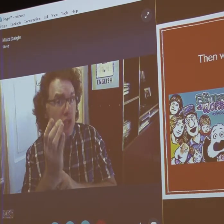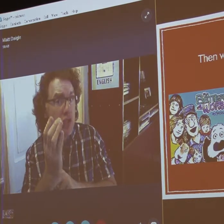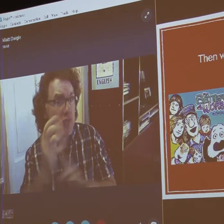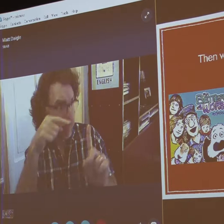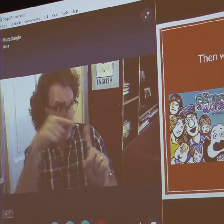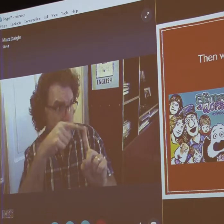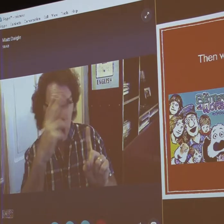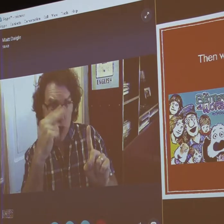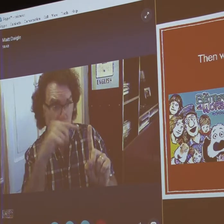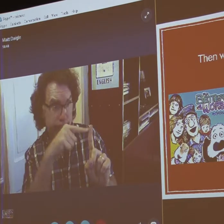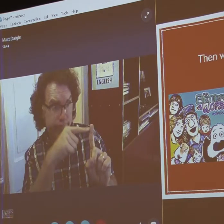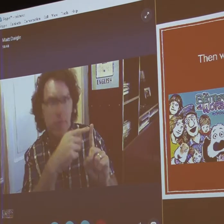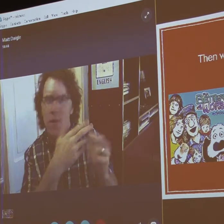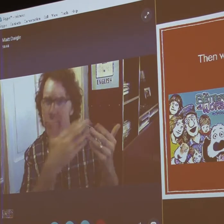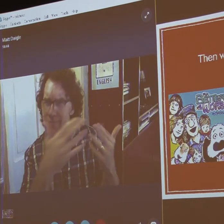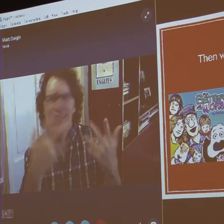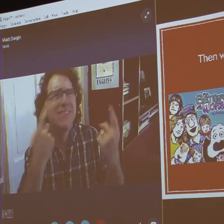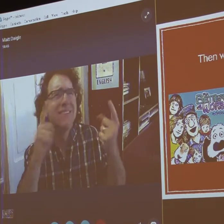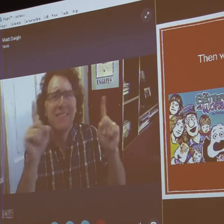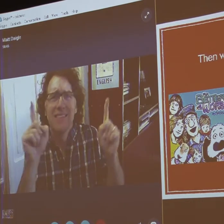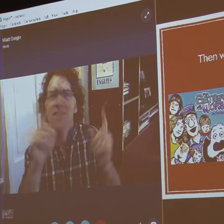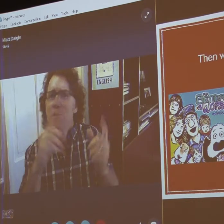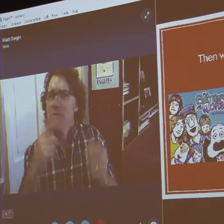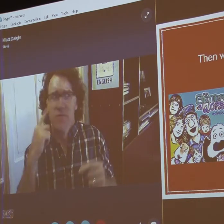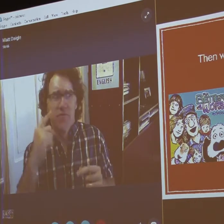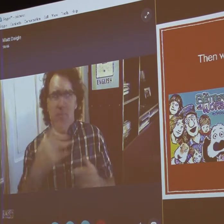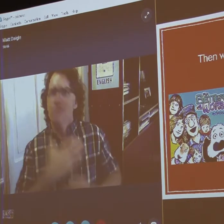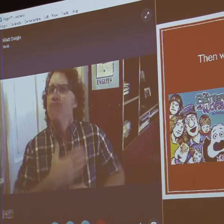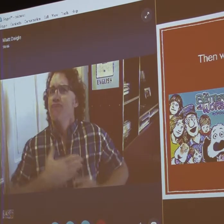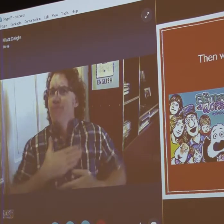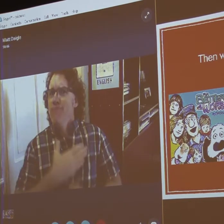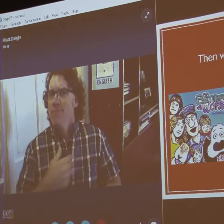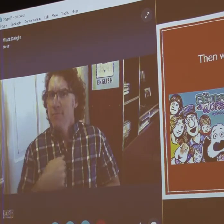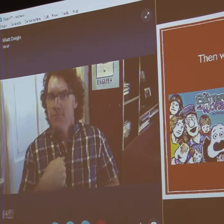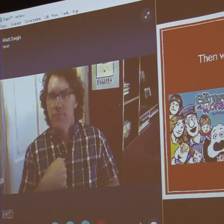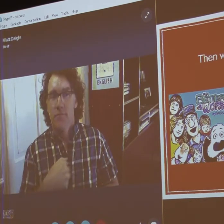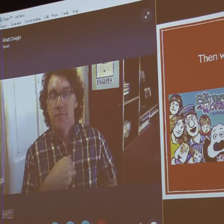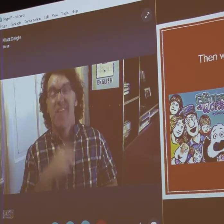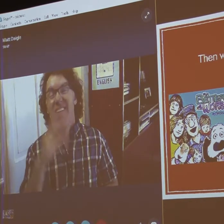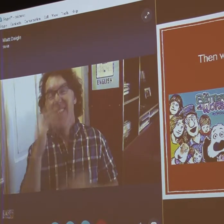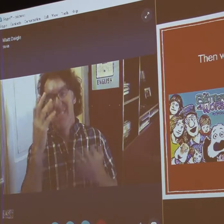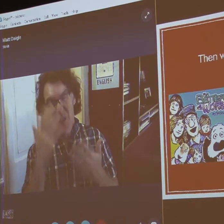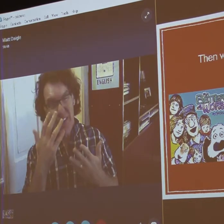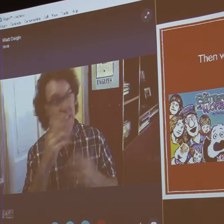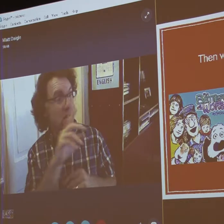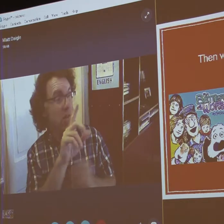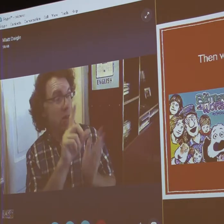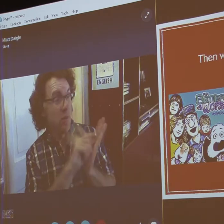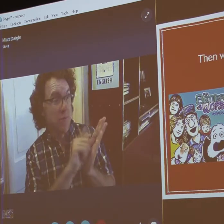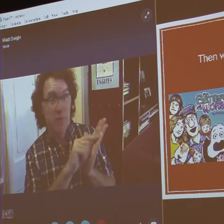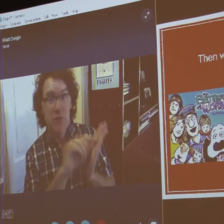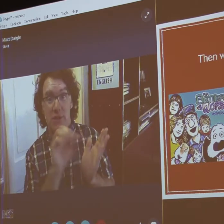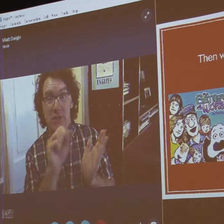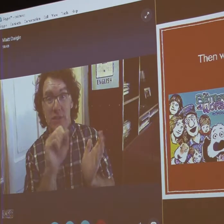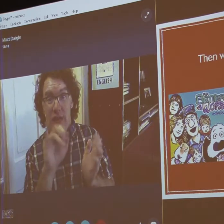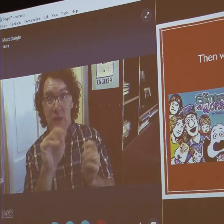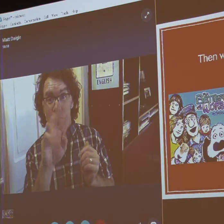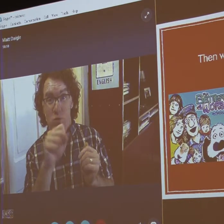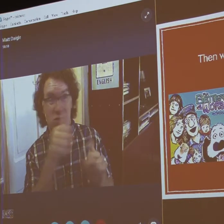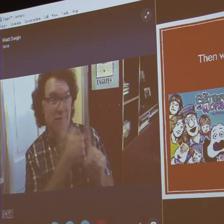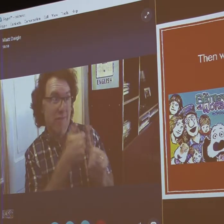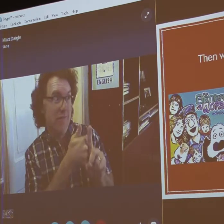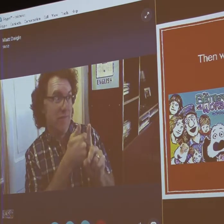In Deaf Culture, those cartoons were very successful. I enjoyed them. Deaf people liked them.